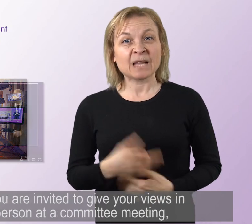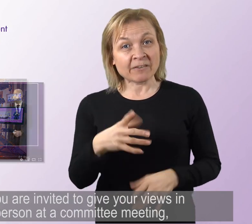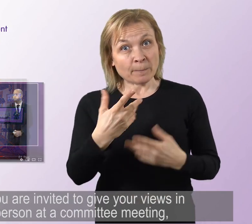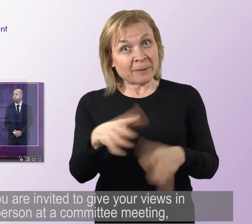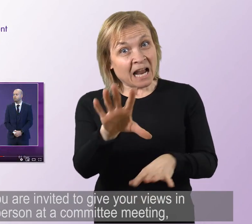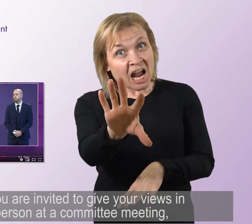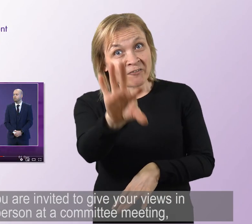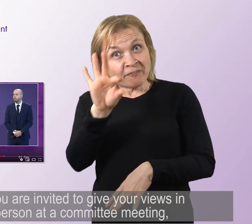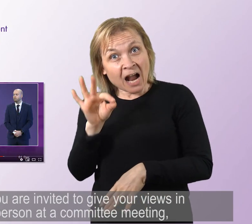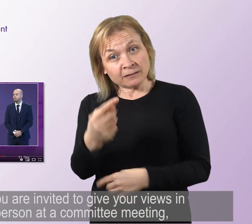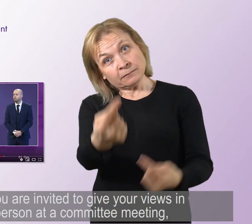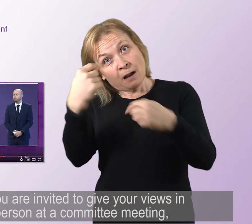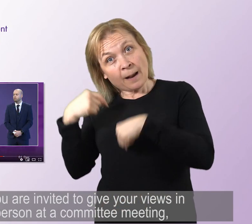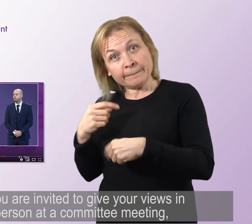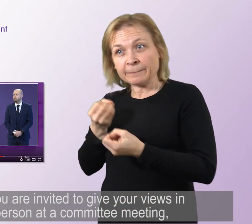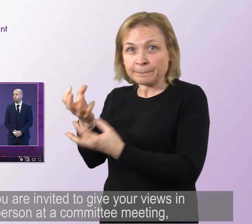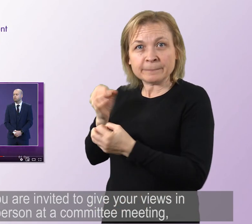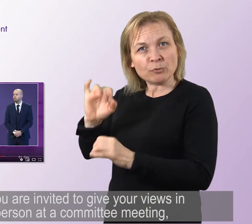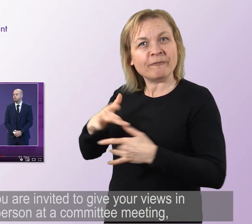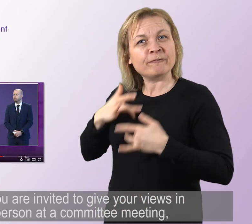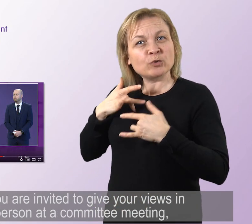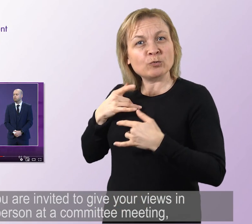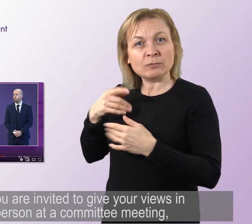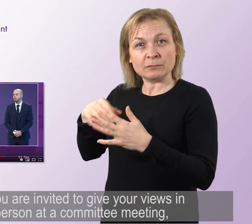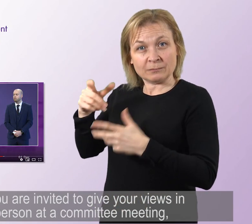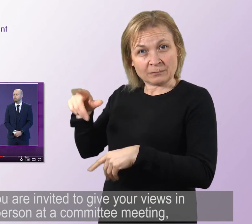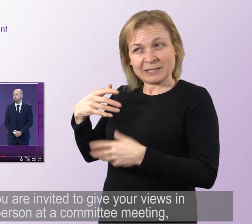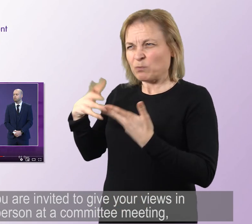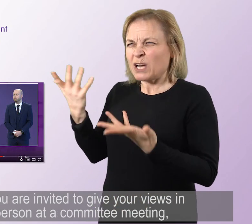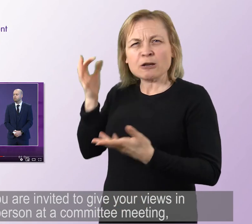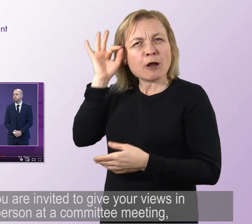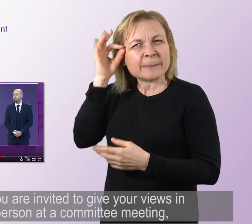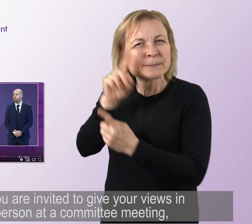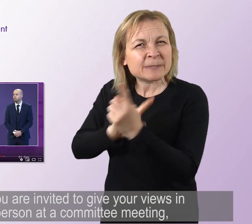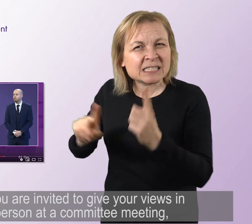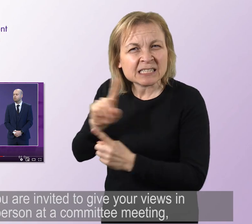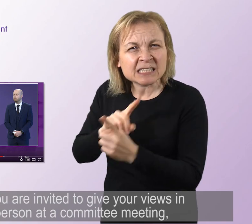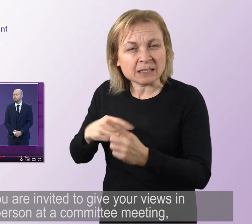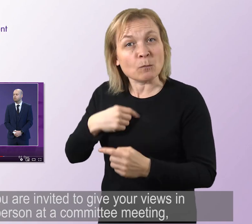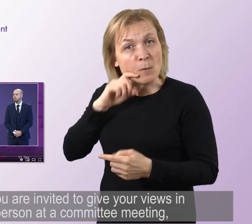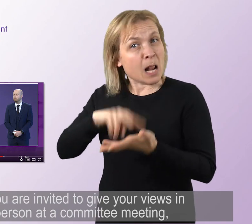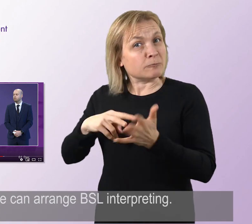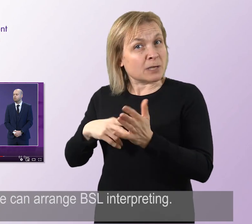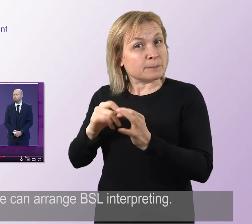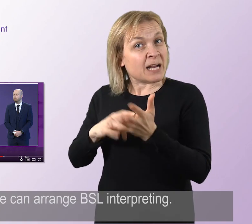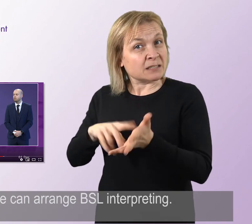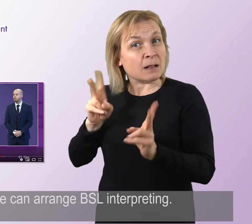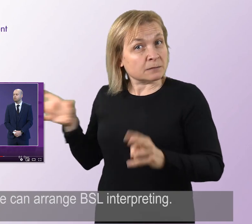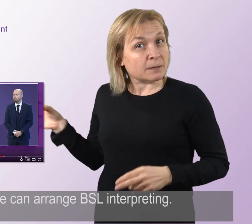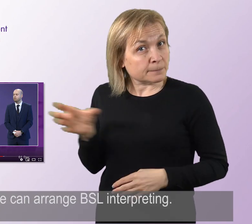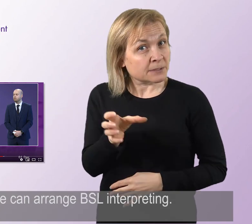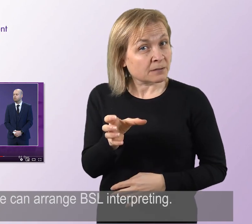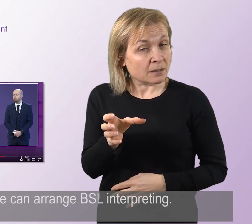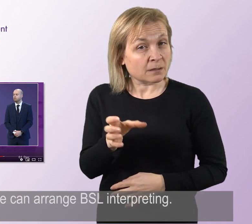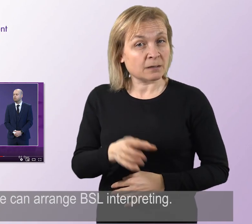If you are invited to give your views in person at a committee meeting, we can arrange BSL interpreting